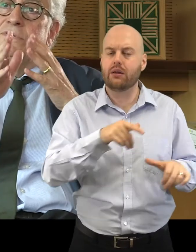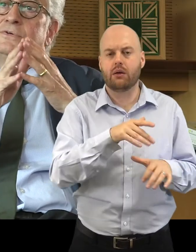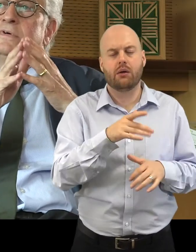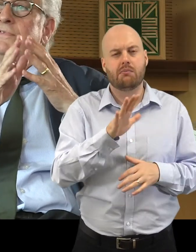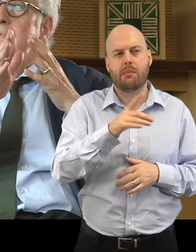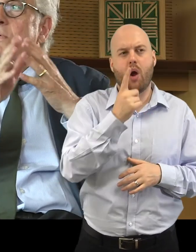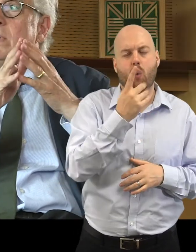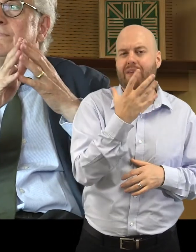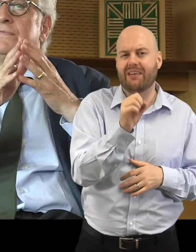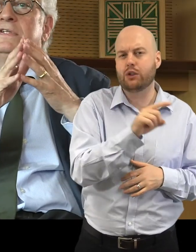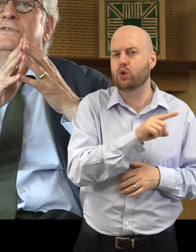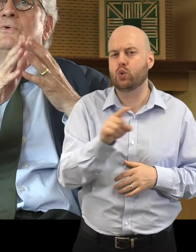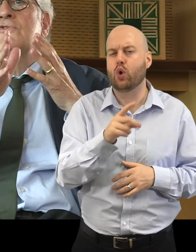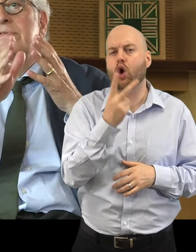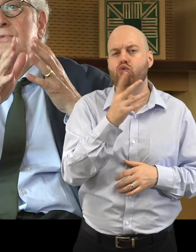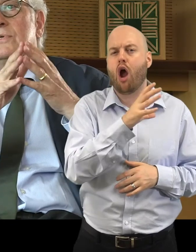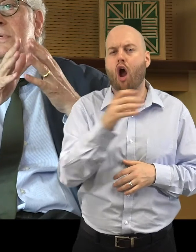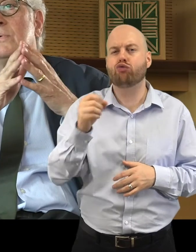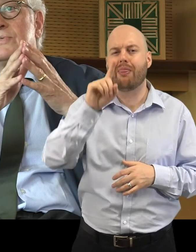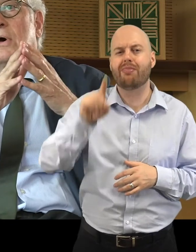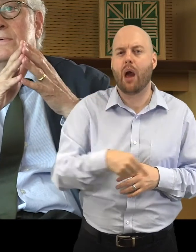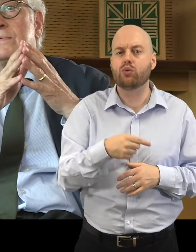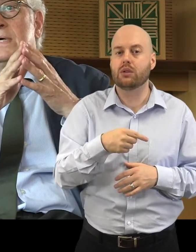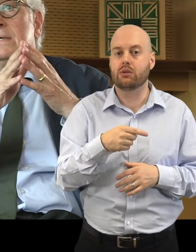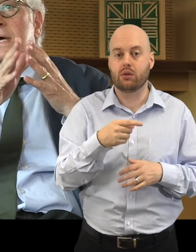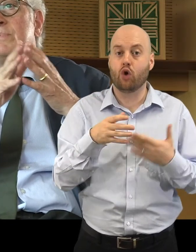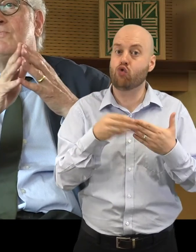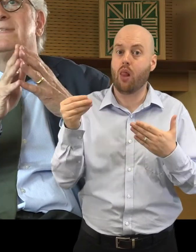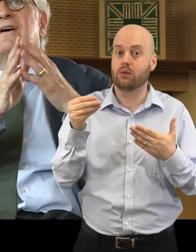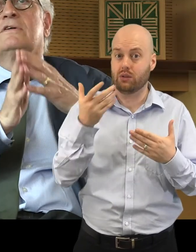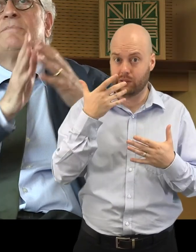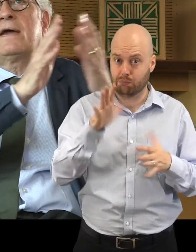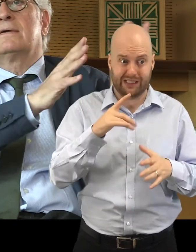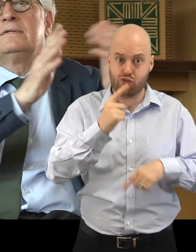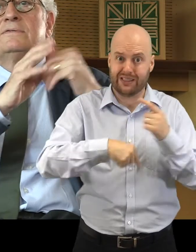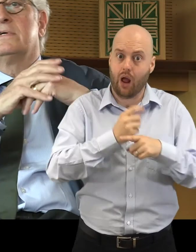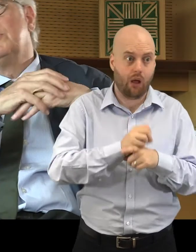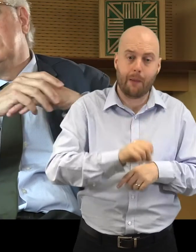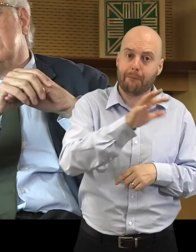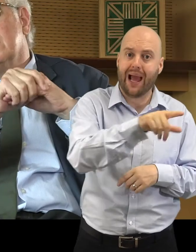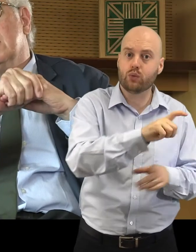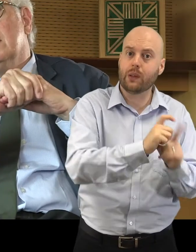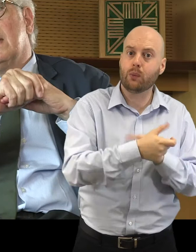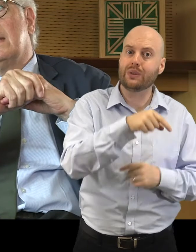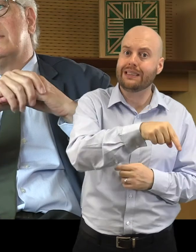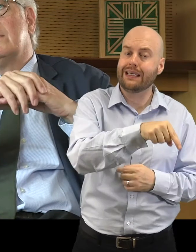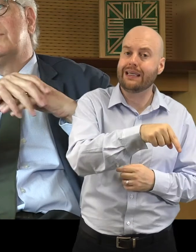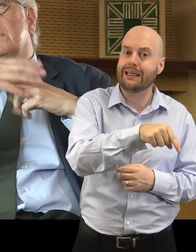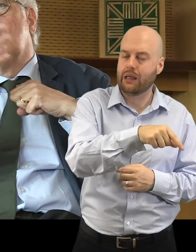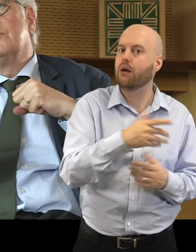the tune of $150,000 to $200,000 has been recycled back into the community. And in order